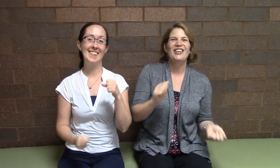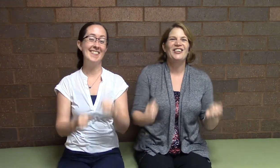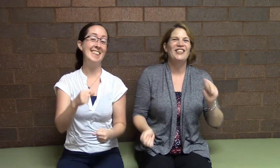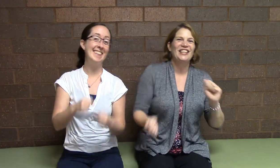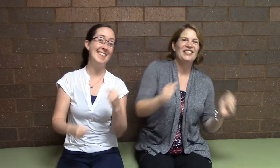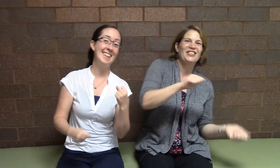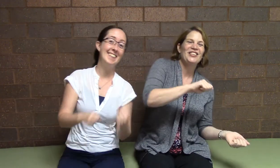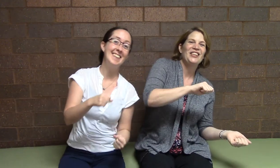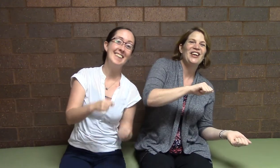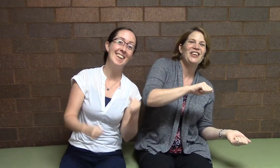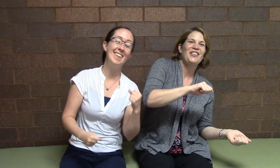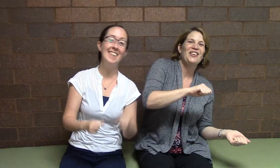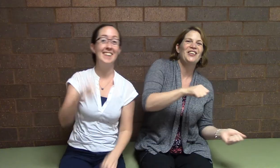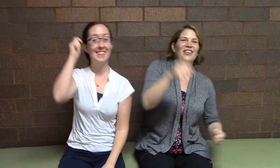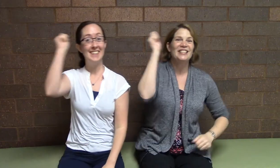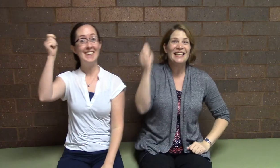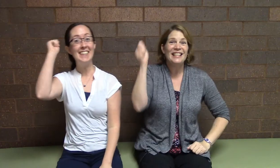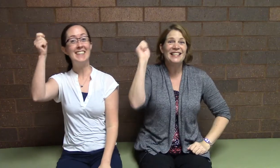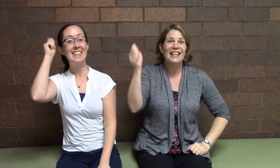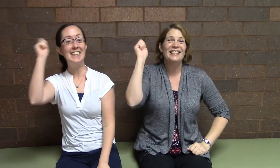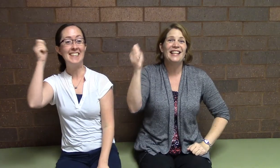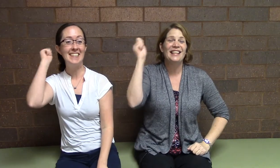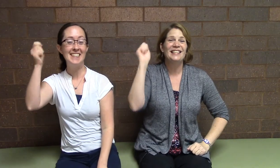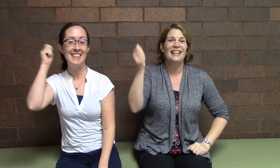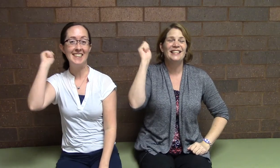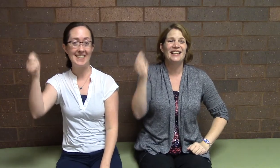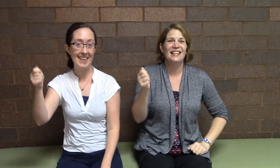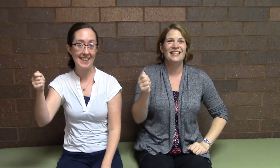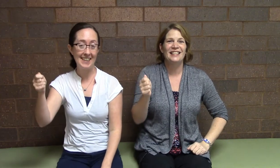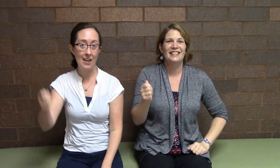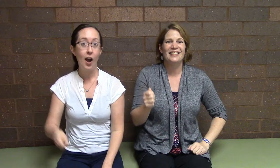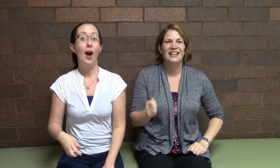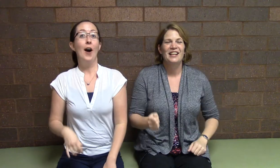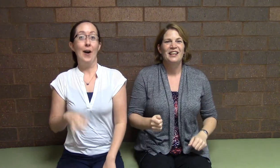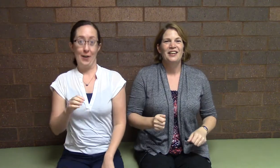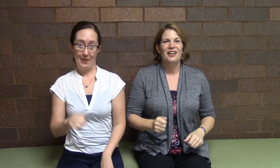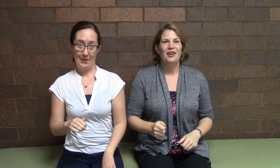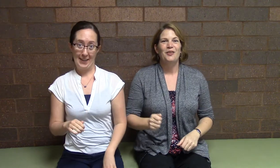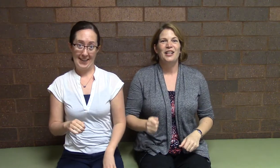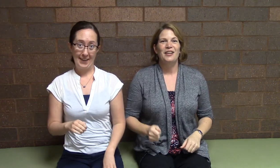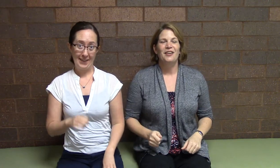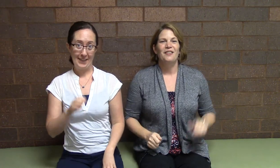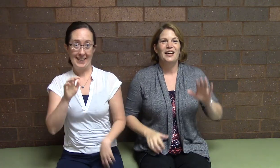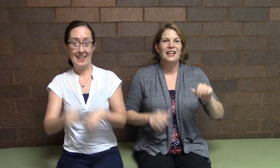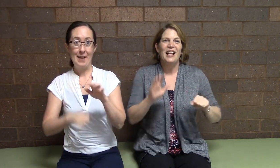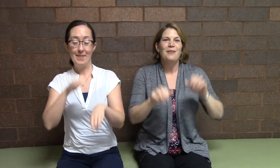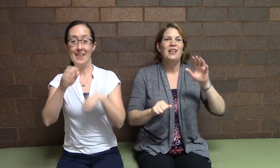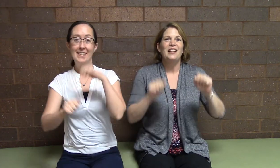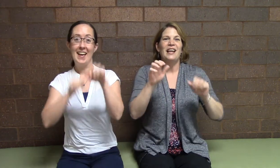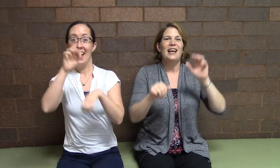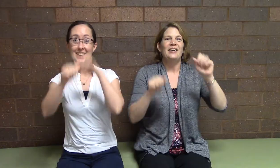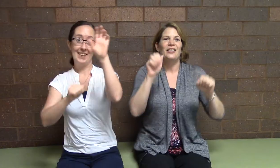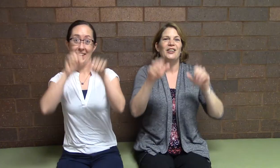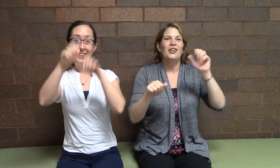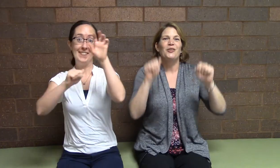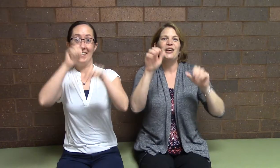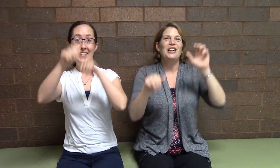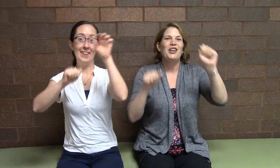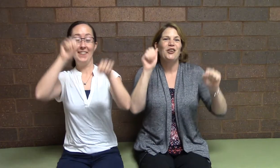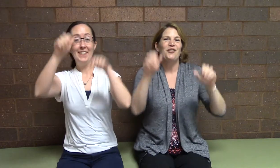hurry, turn the corner. Ding, ding, ding, ding, ding. Hurry, hurry, climb the ladder. Hurry, hurry,